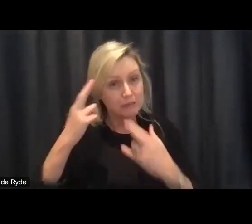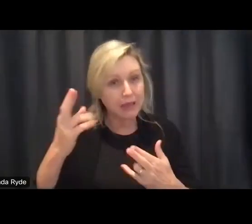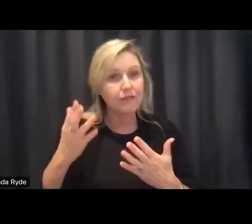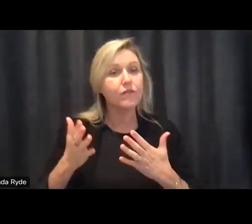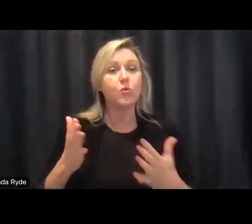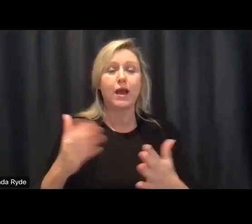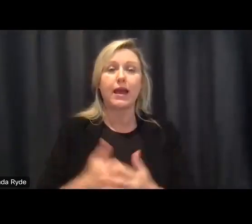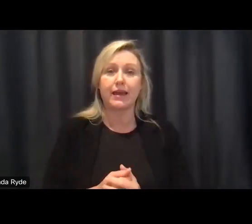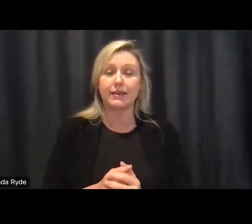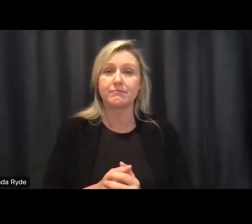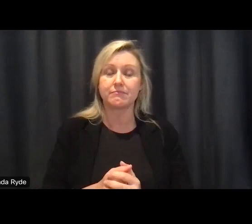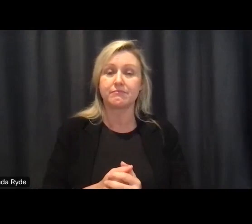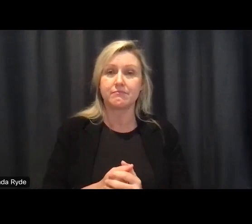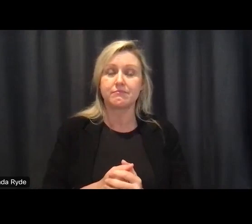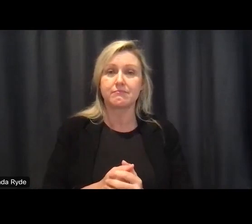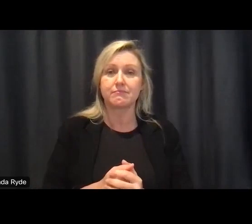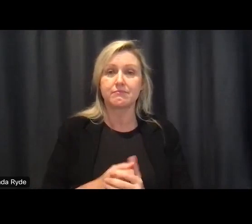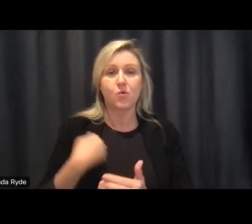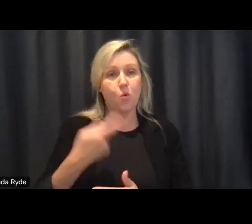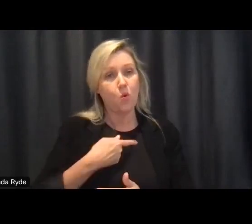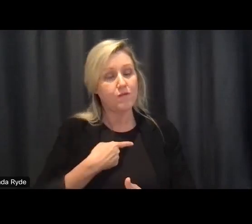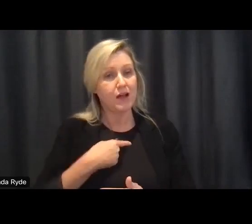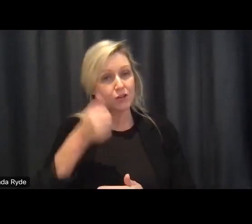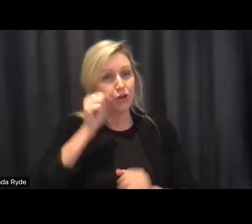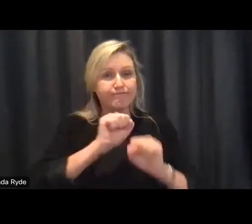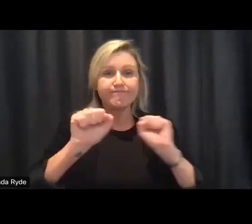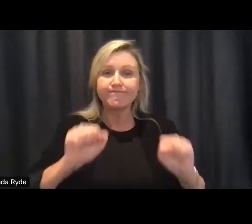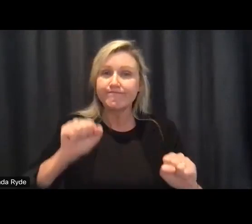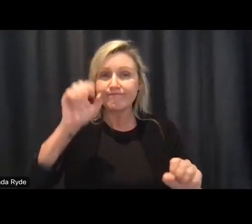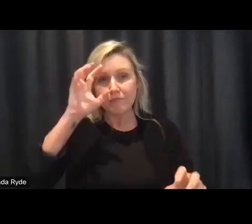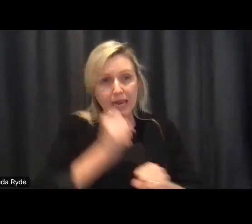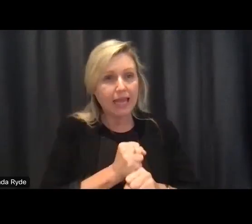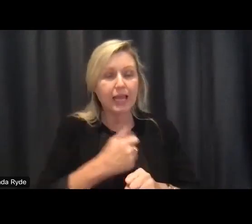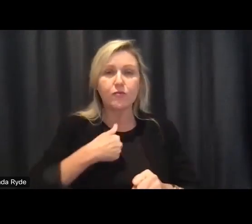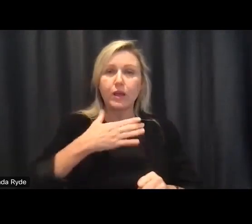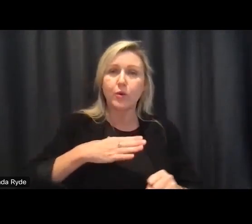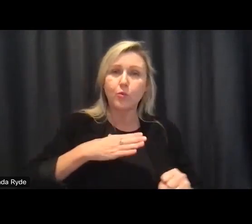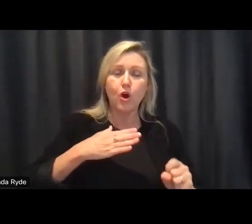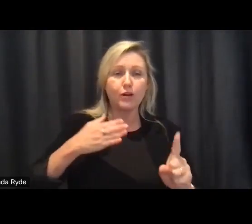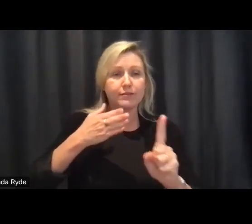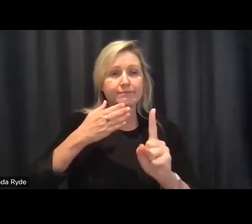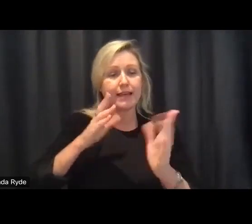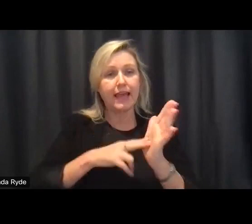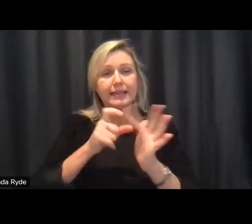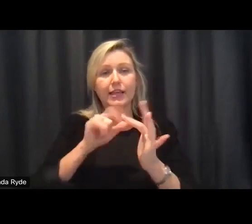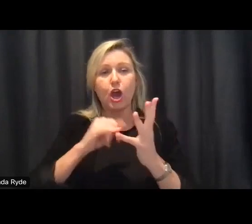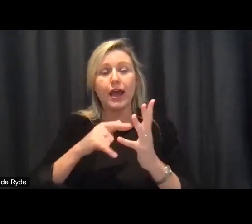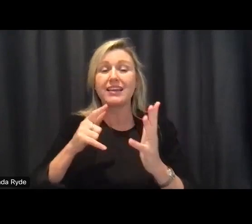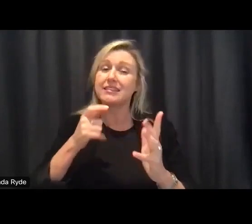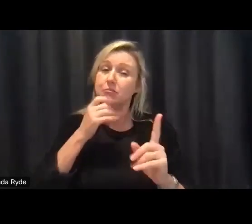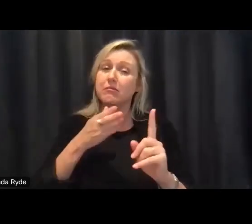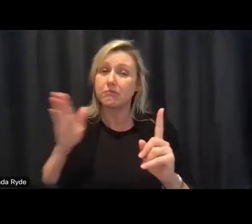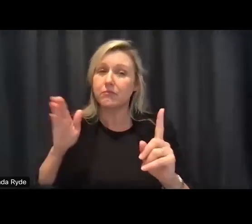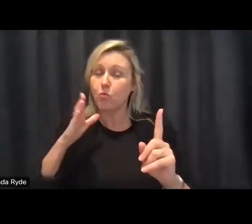we believe to help get back on track the ndis or in some areas